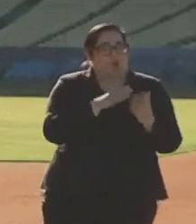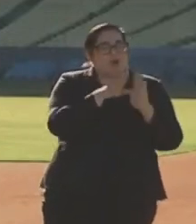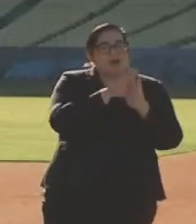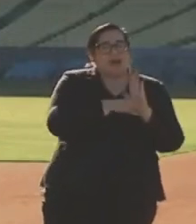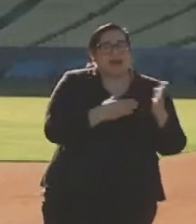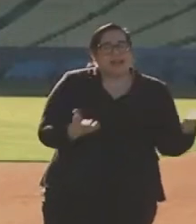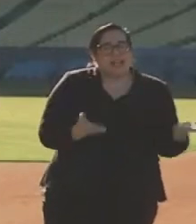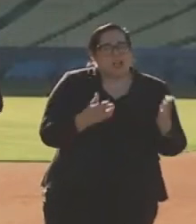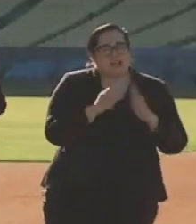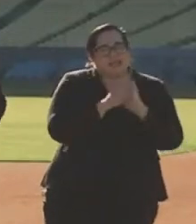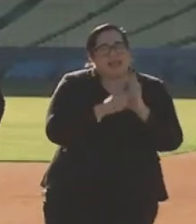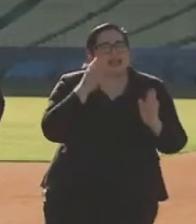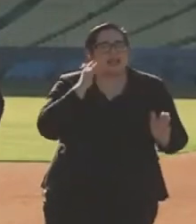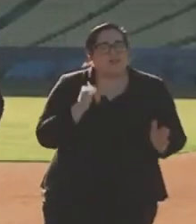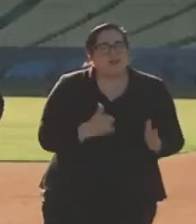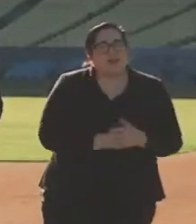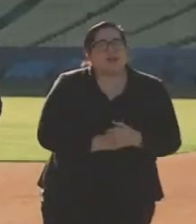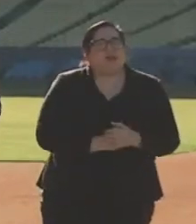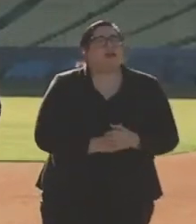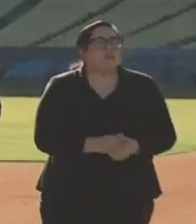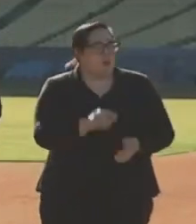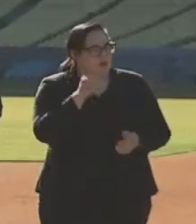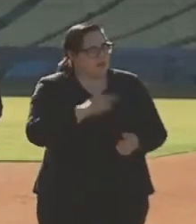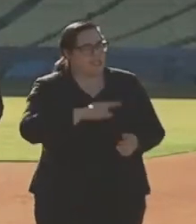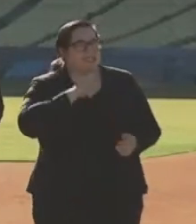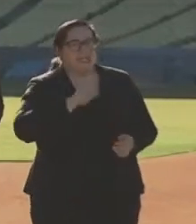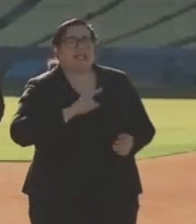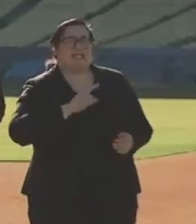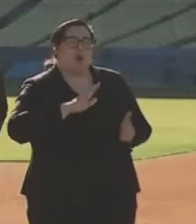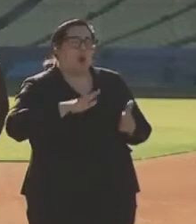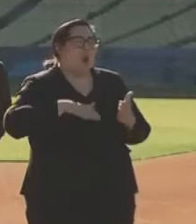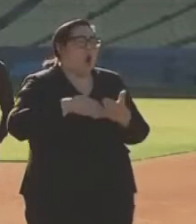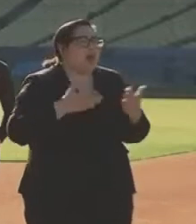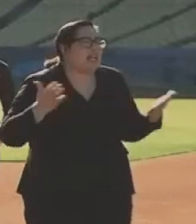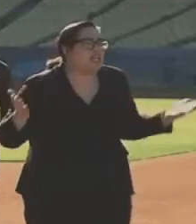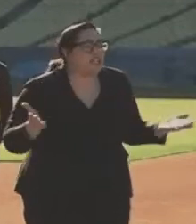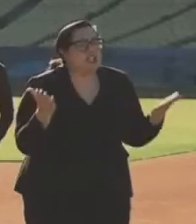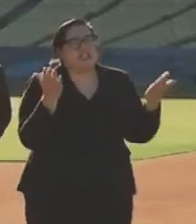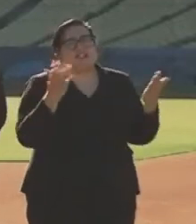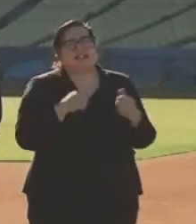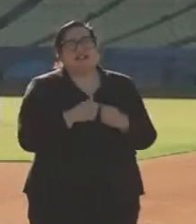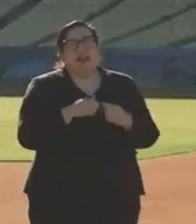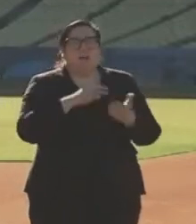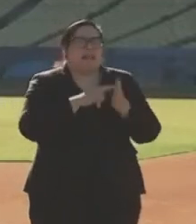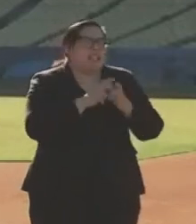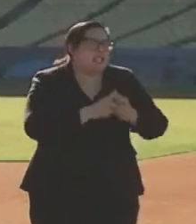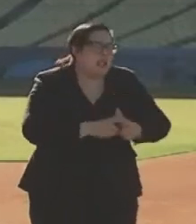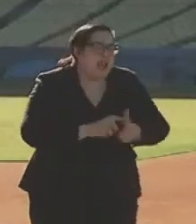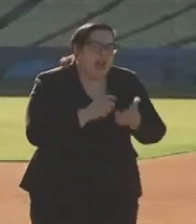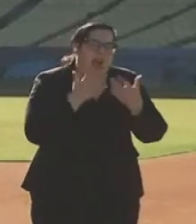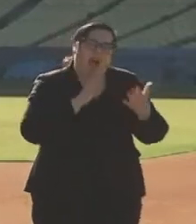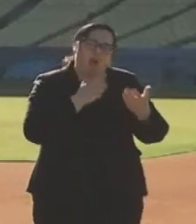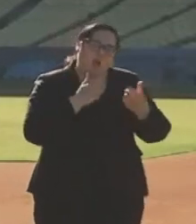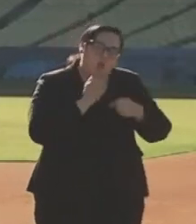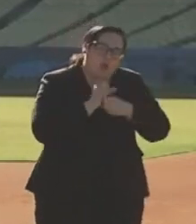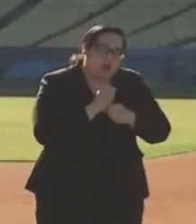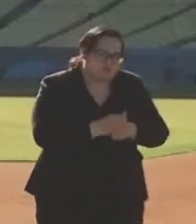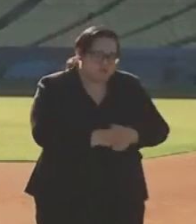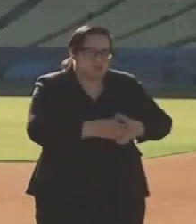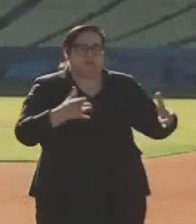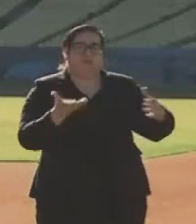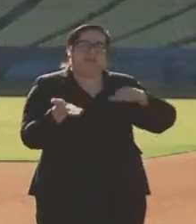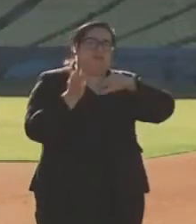here in the state of Camp California. So this is all encouraging. It's amplifying efforts that are all already